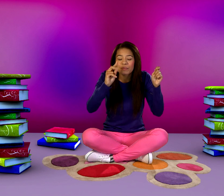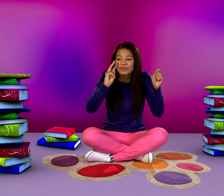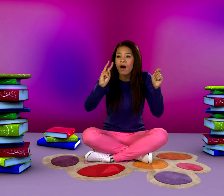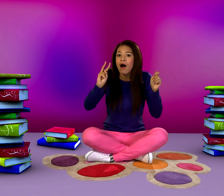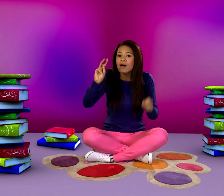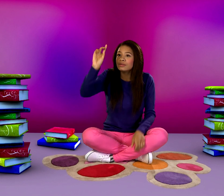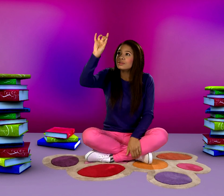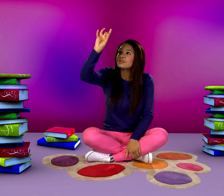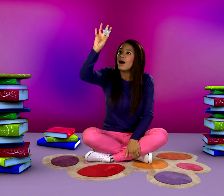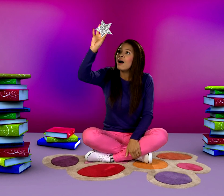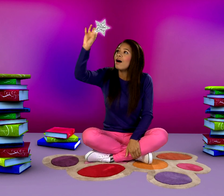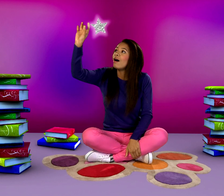Maybe you can see some stars